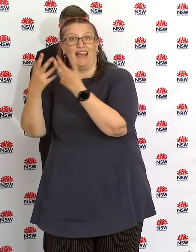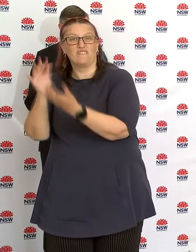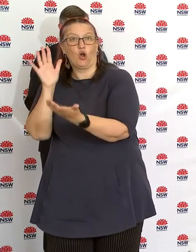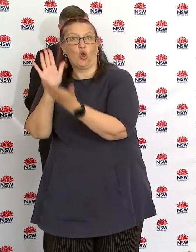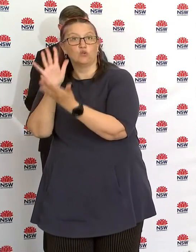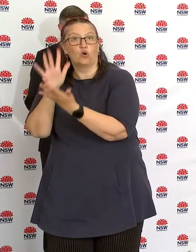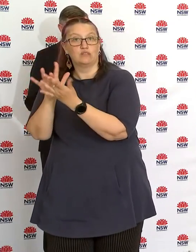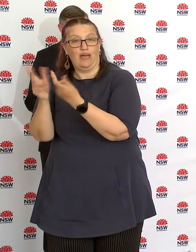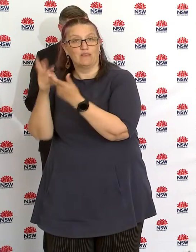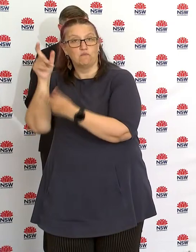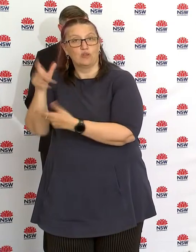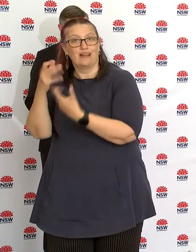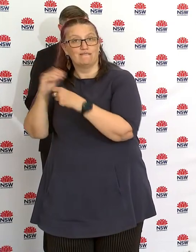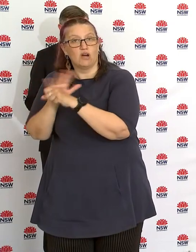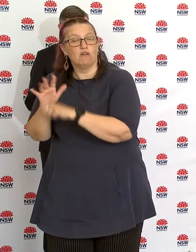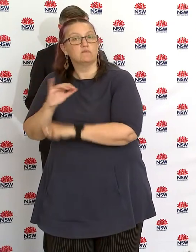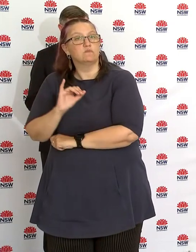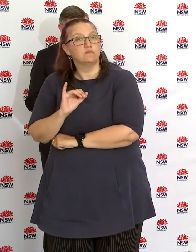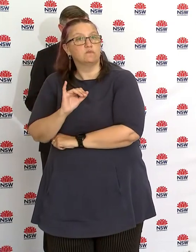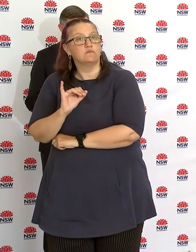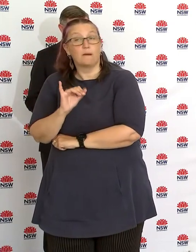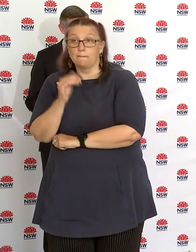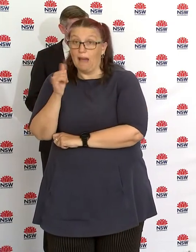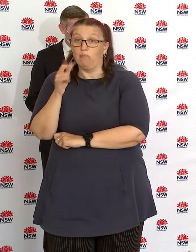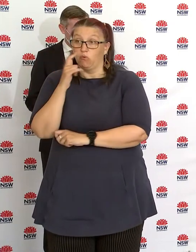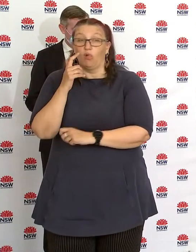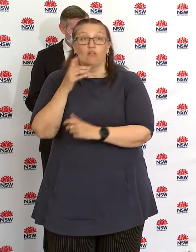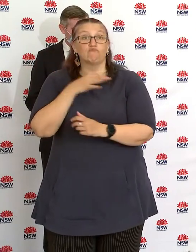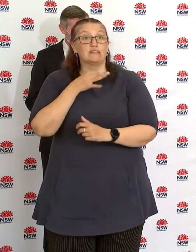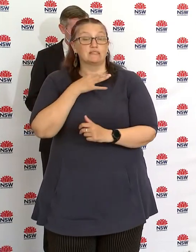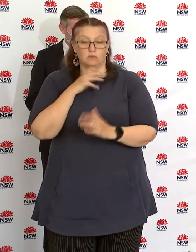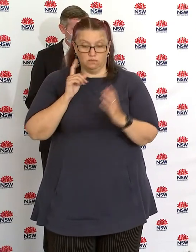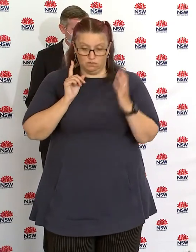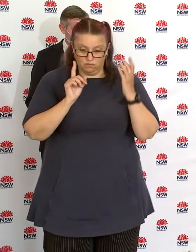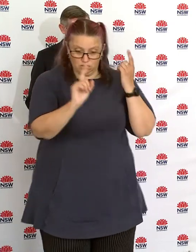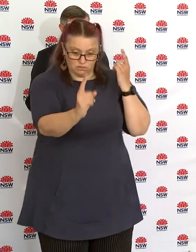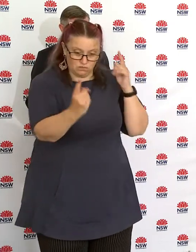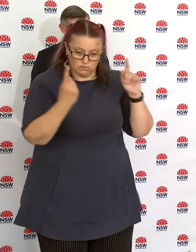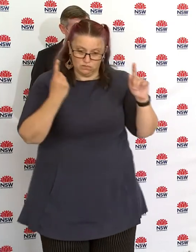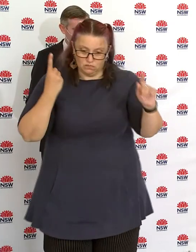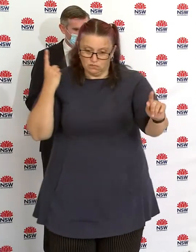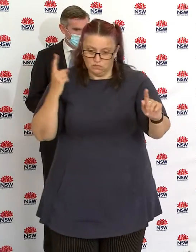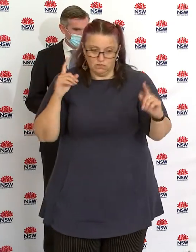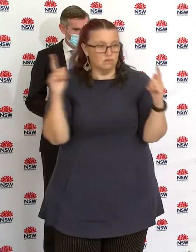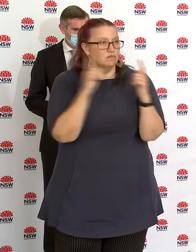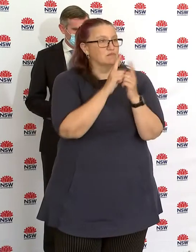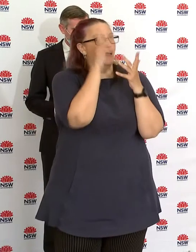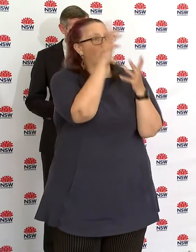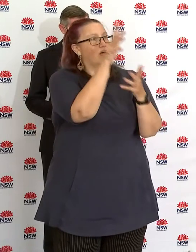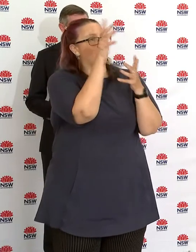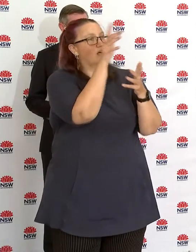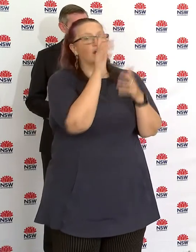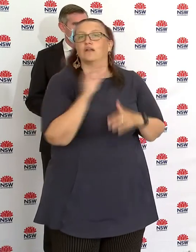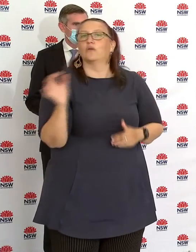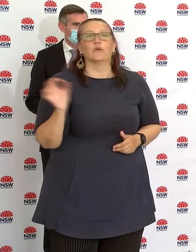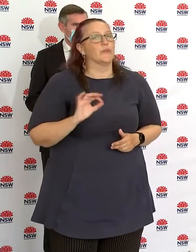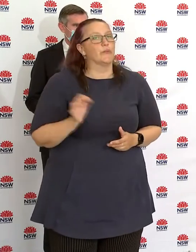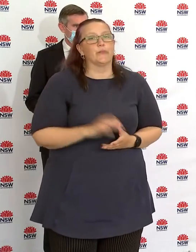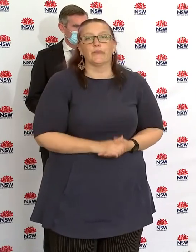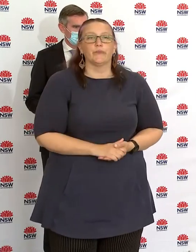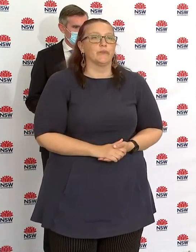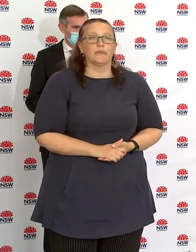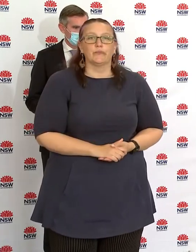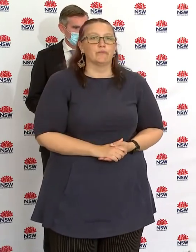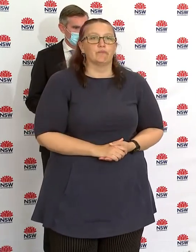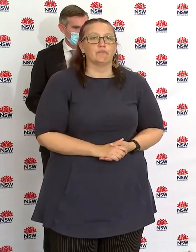whether you live in those eight local government areas or whether you don't. And can I stress that each of those local government areas has a number of suburbs within it. So just